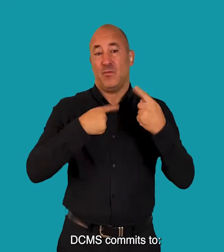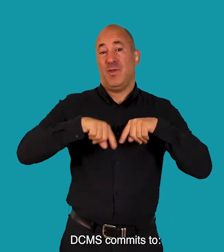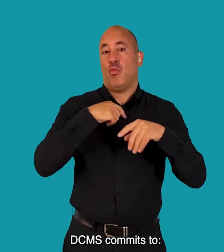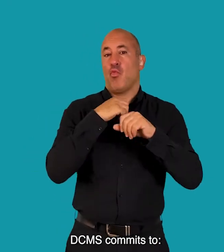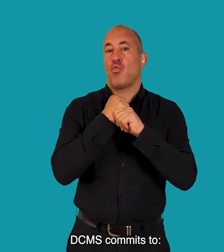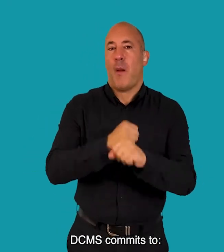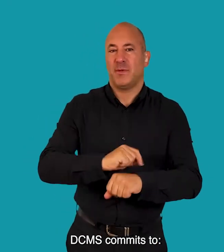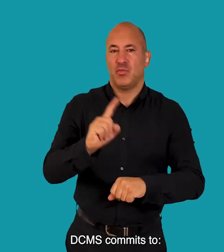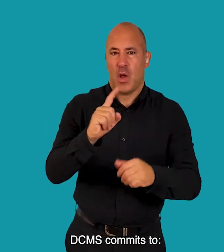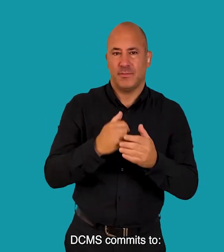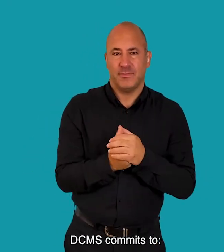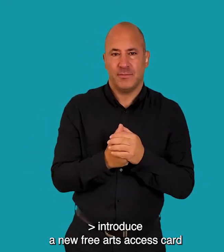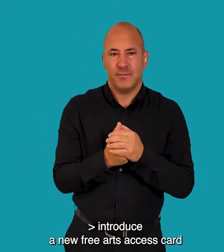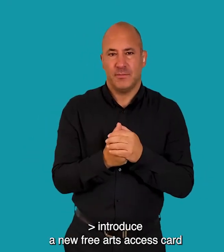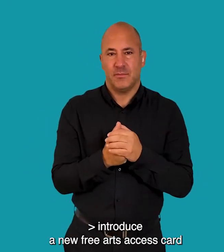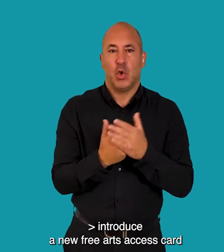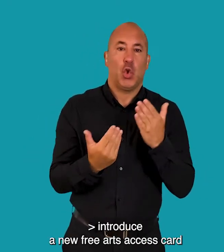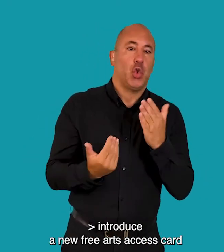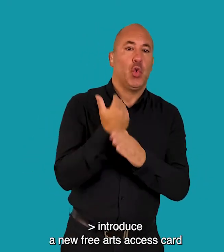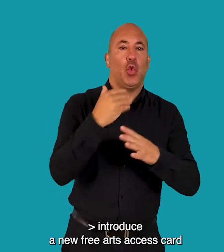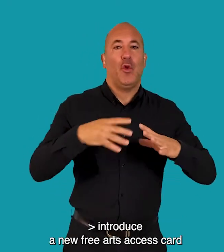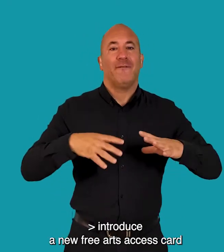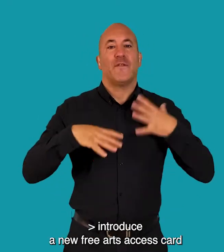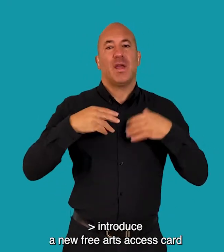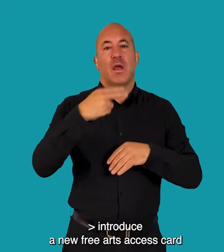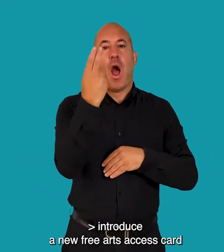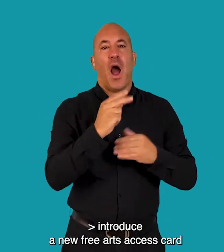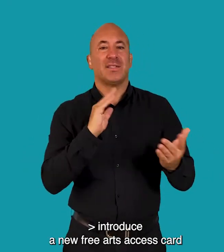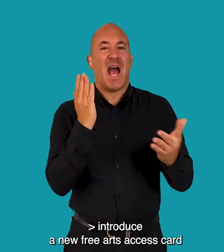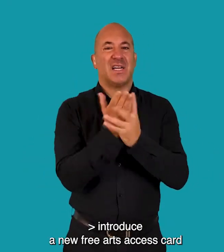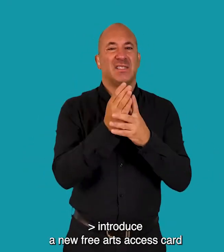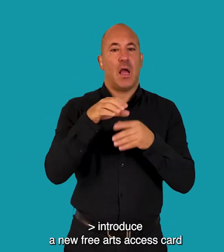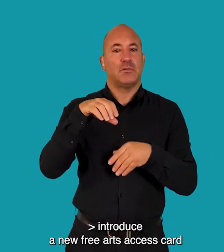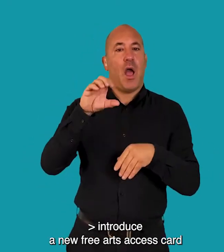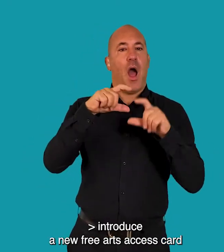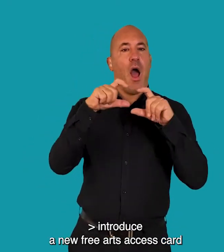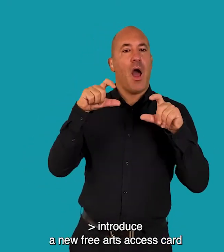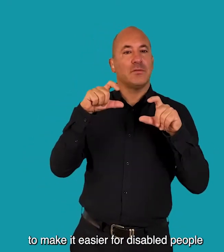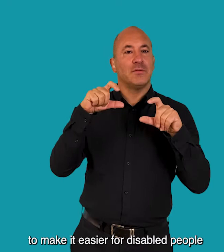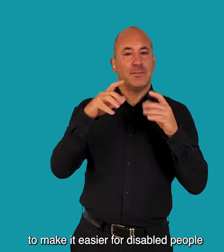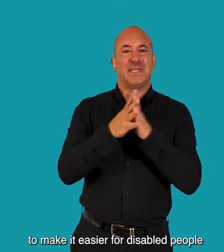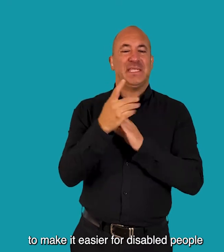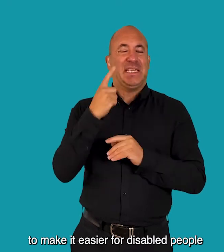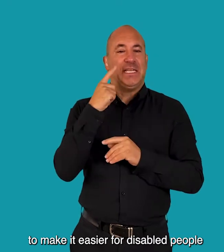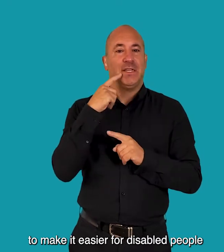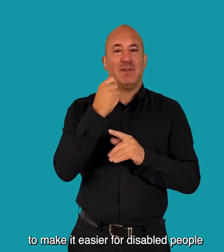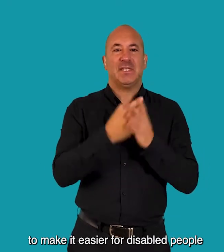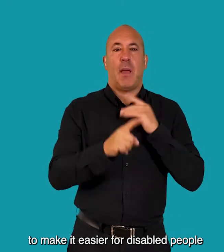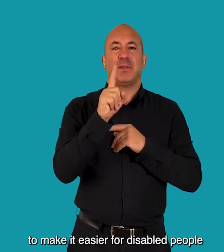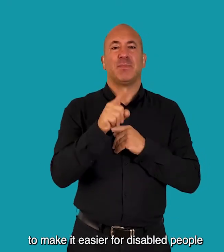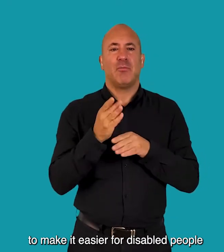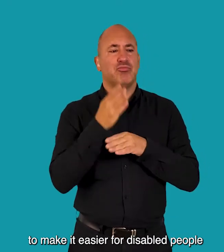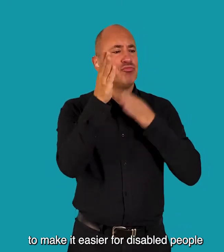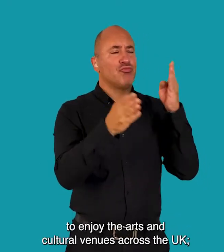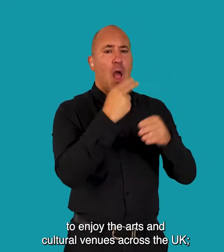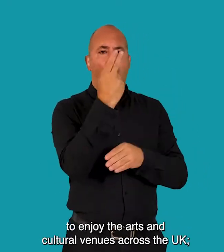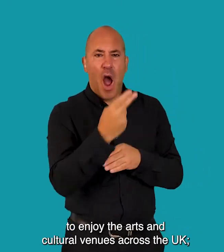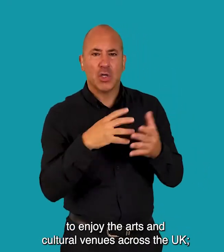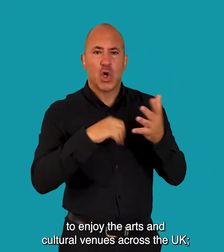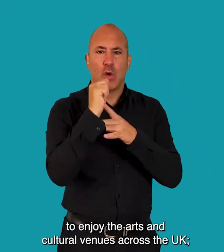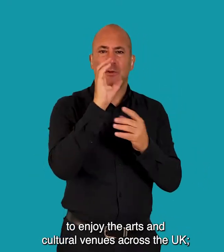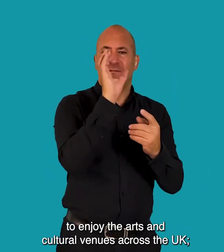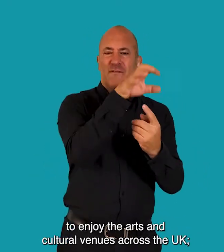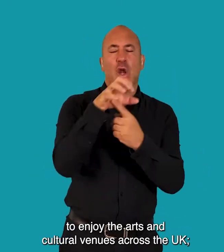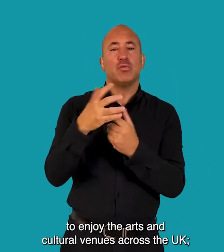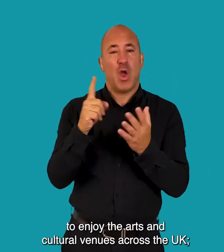DCMS commits to Introduce a new free Arts Access Card To make it easier for disabled people to